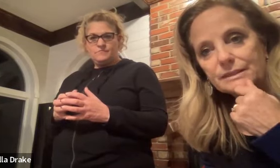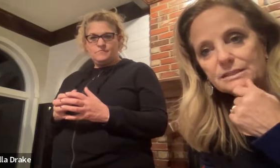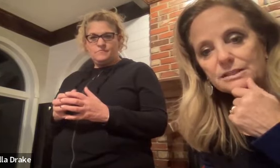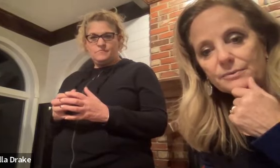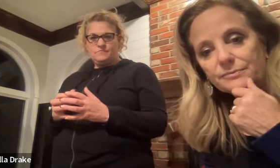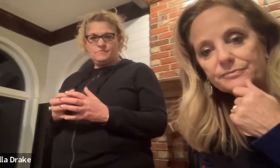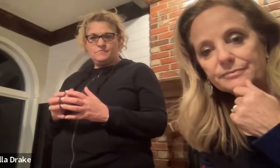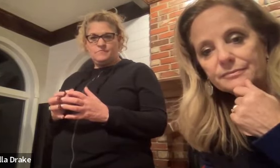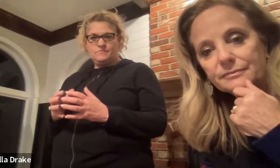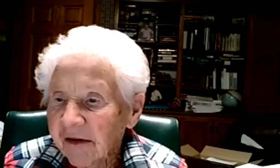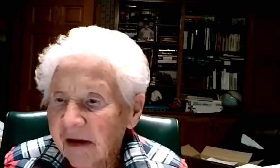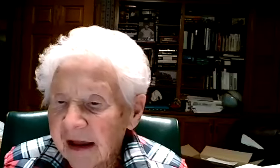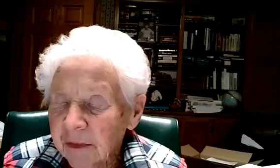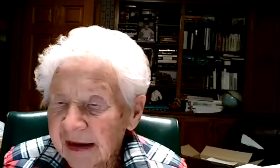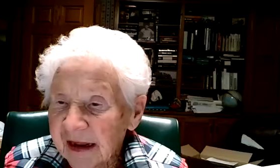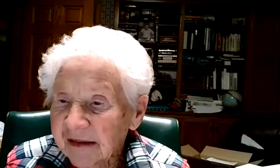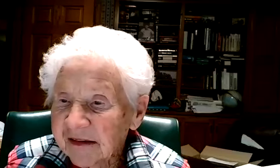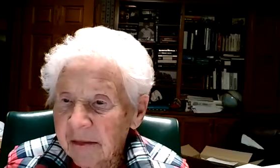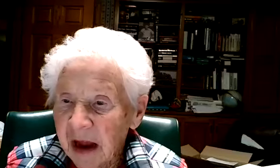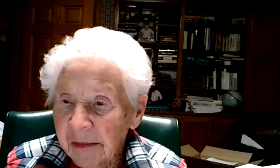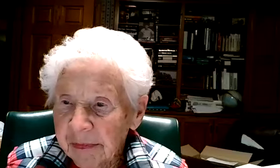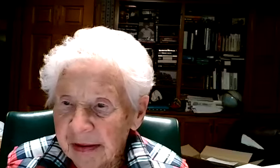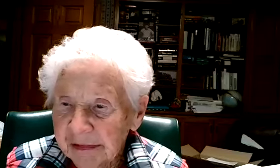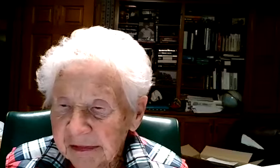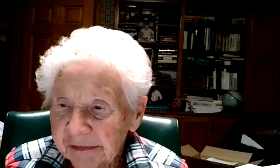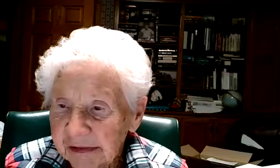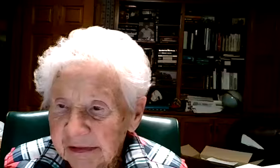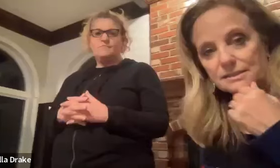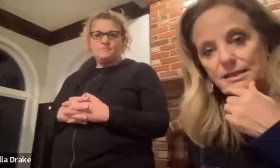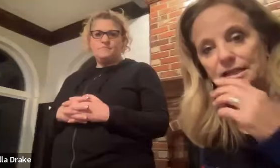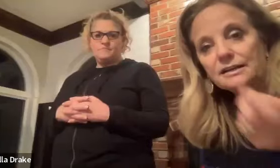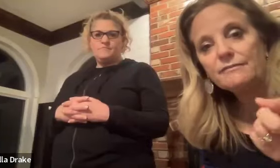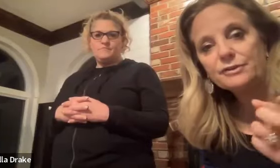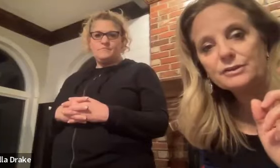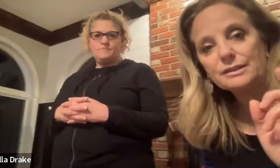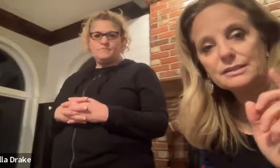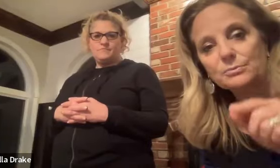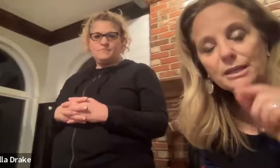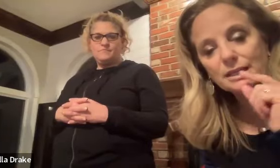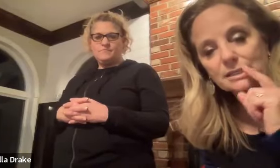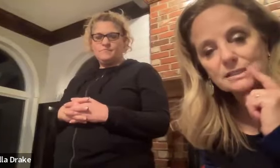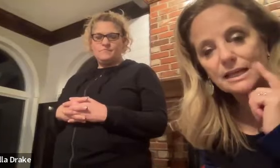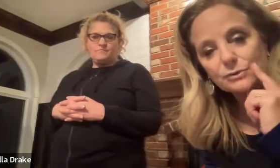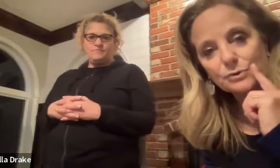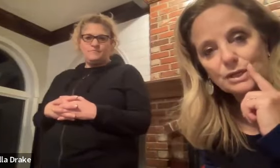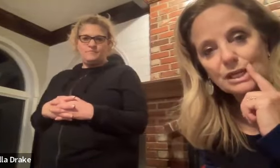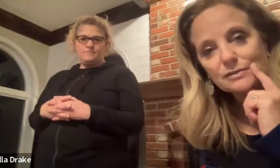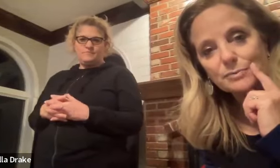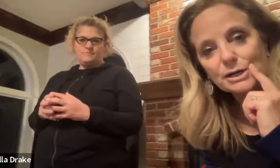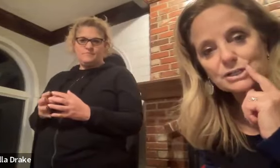so it's every monday at the same time right yes i set it up for the zoom link is now through the end of march